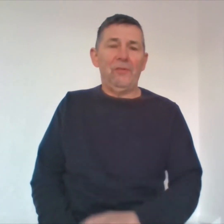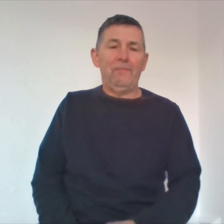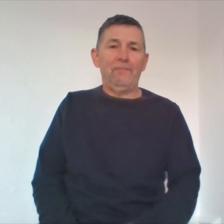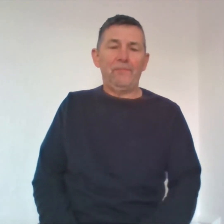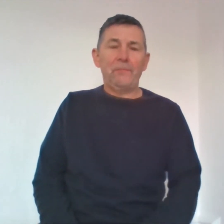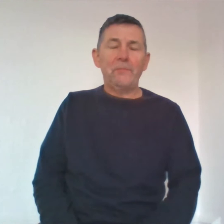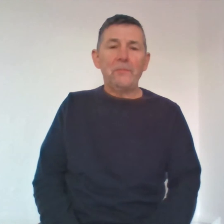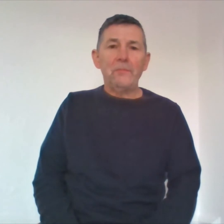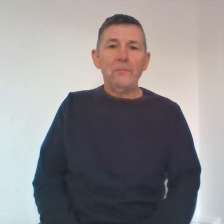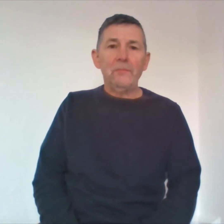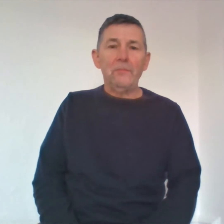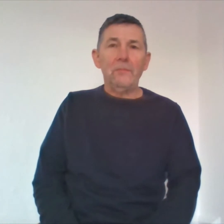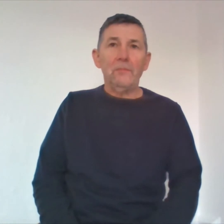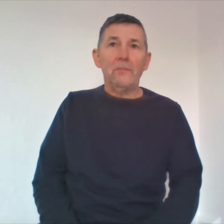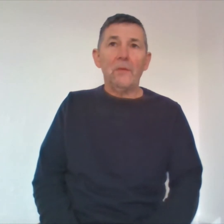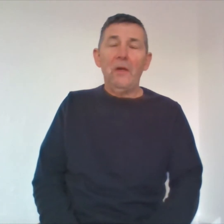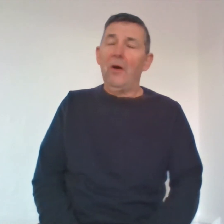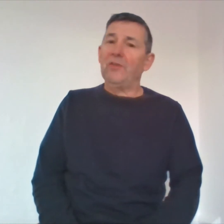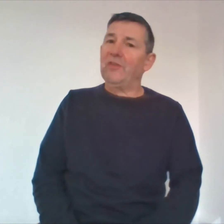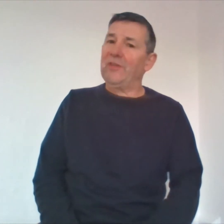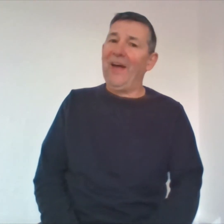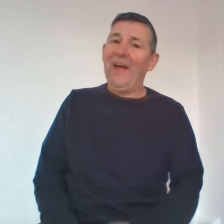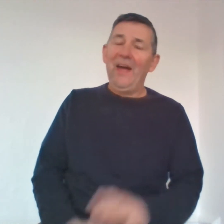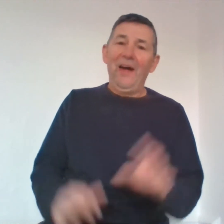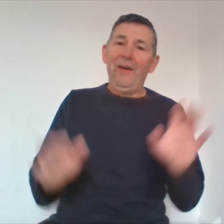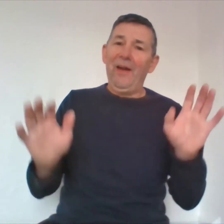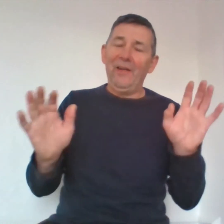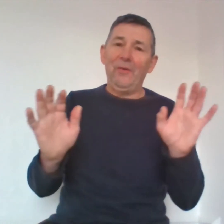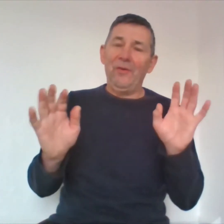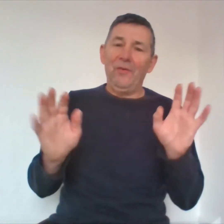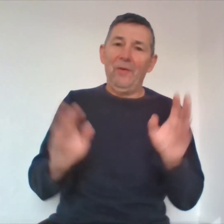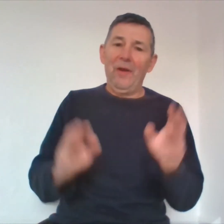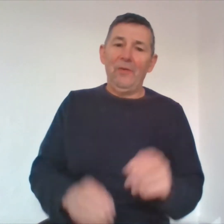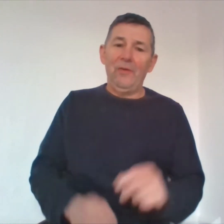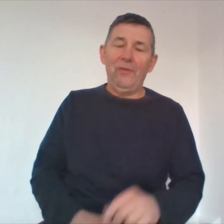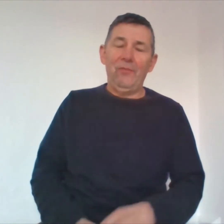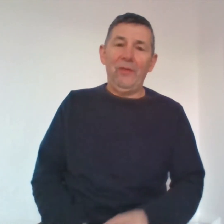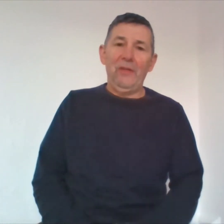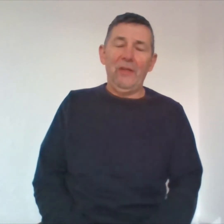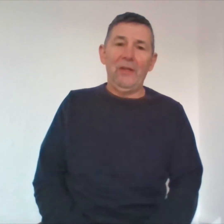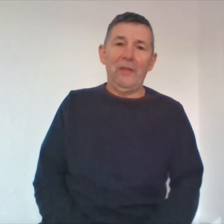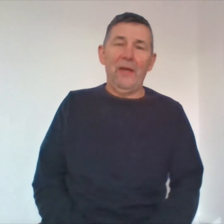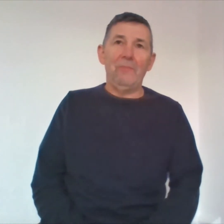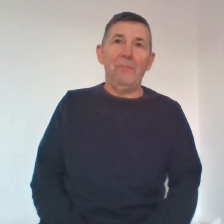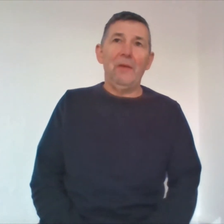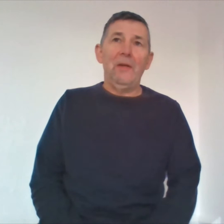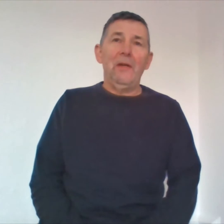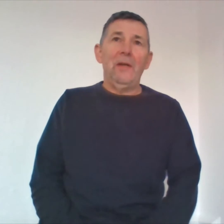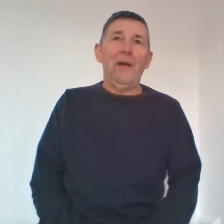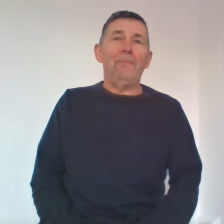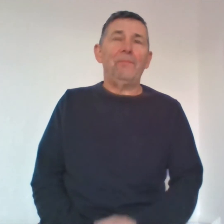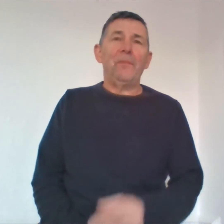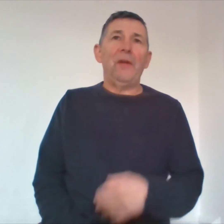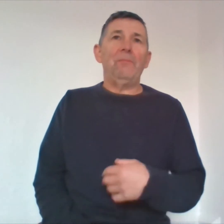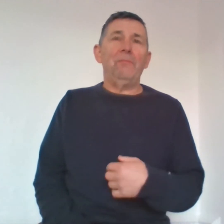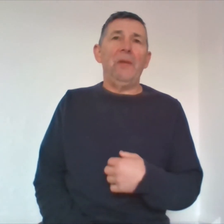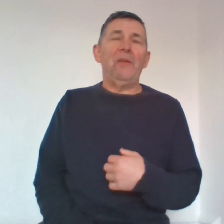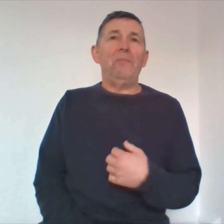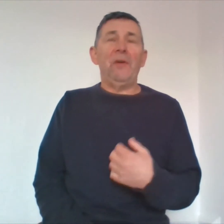oh she says i i don't know i don't really think that i'm um that made of person